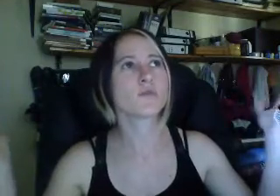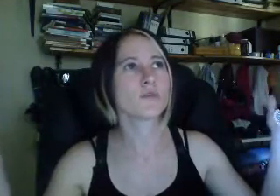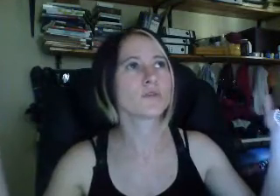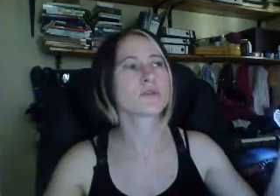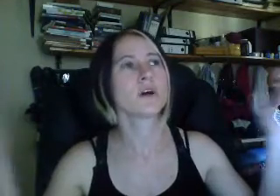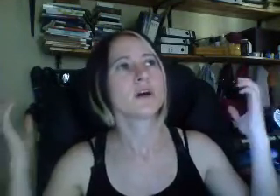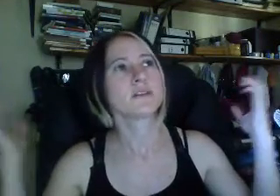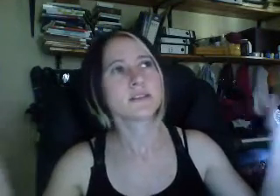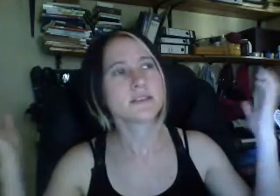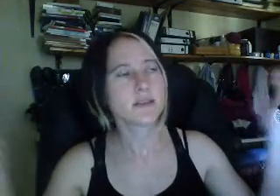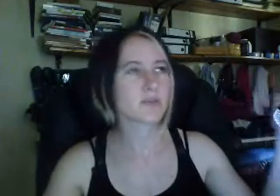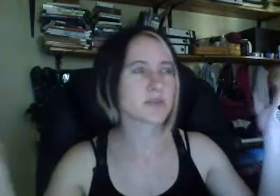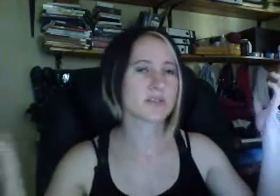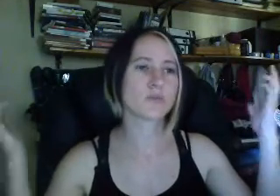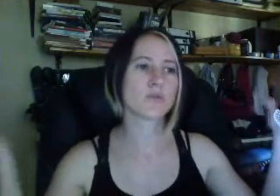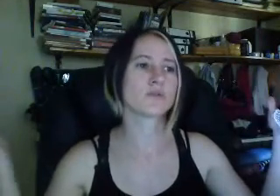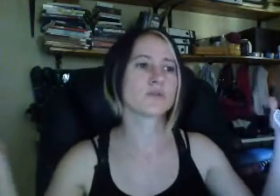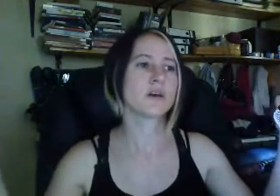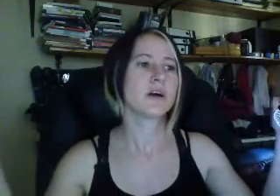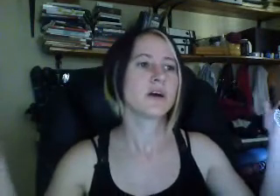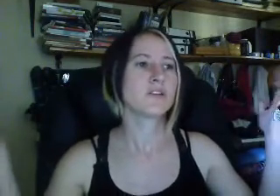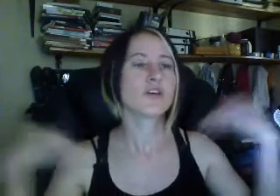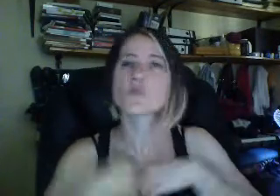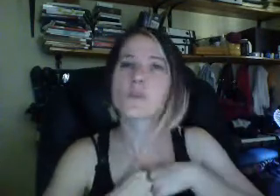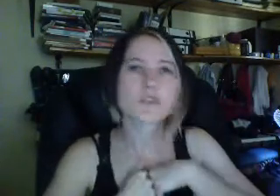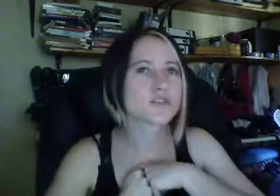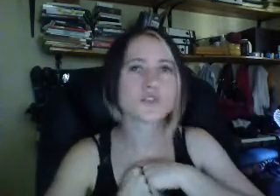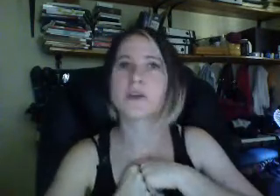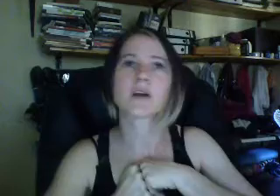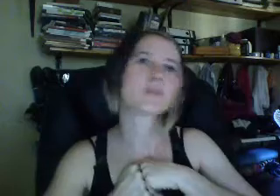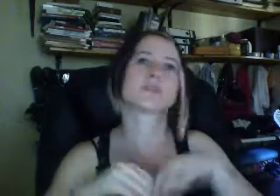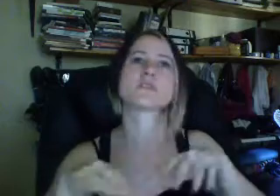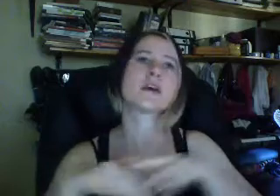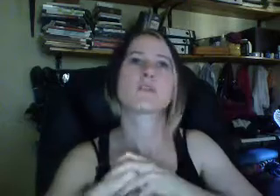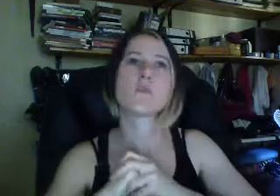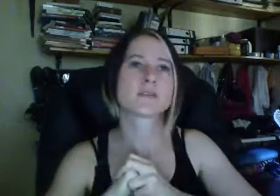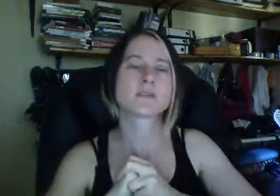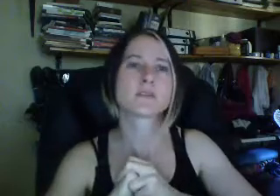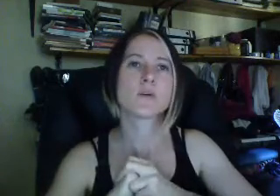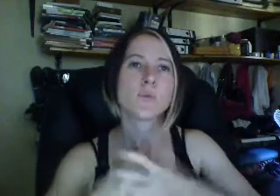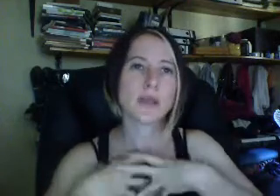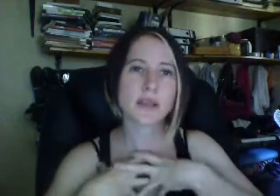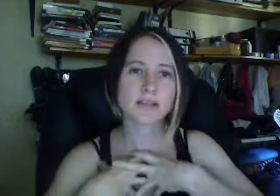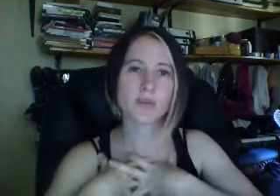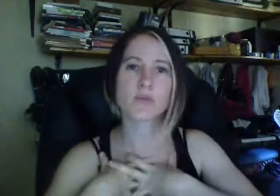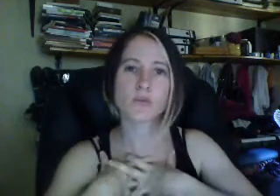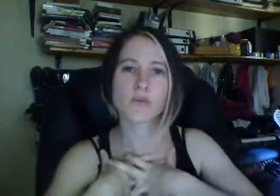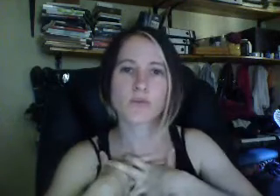the world, 60-70% of the world, not wanting to speak up because they are the ones, we as the people with the